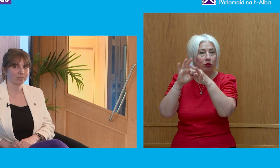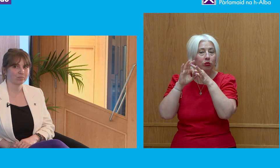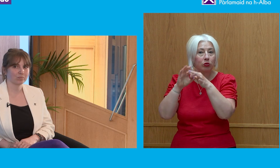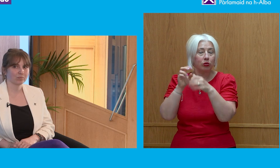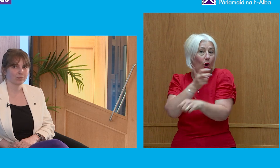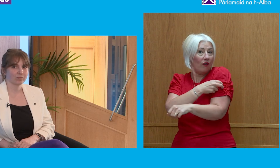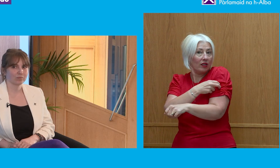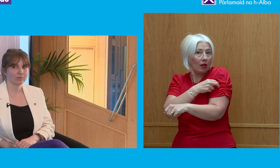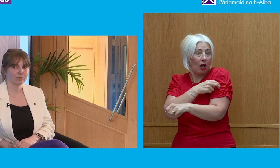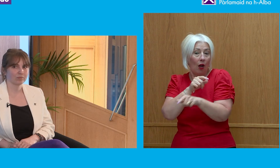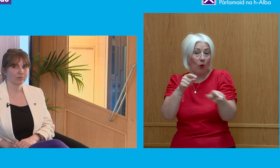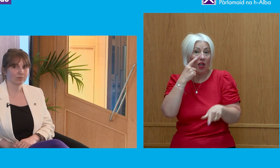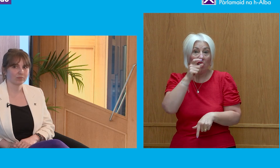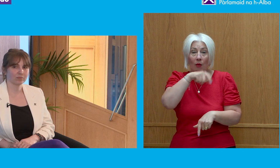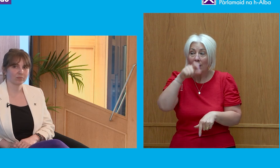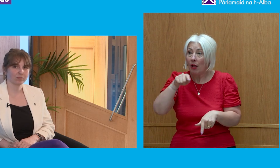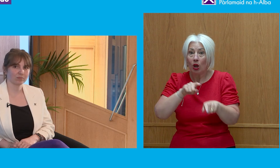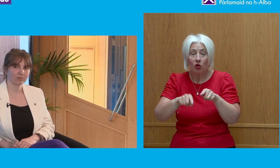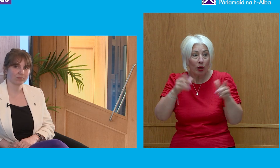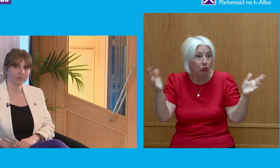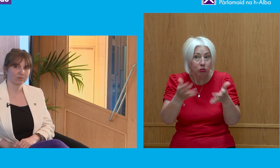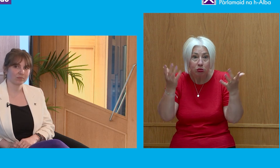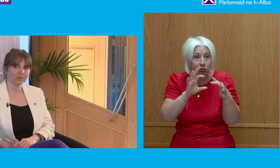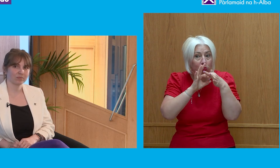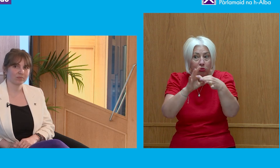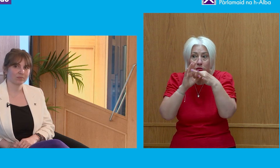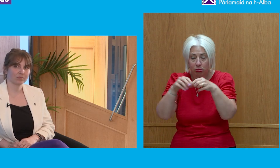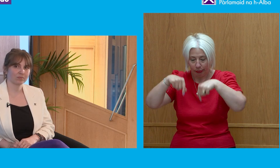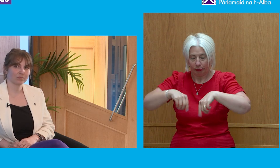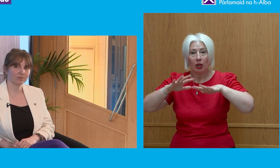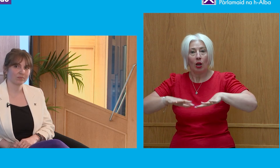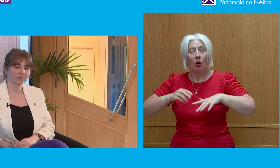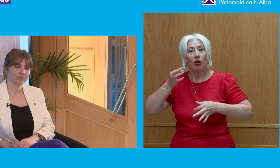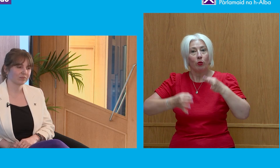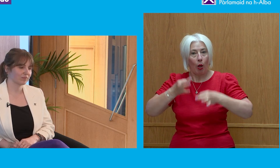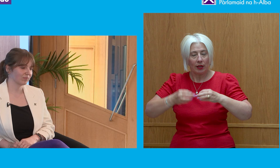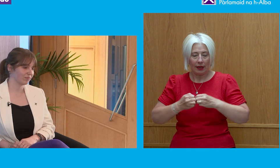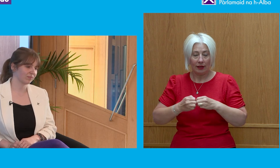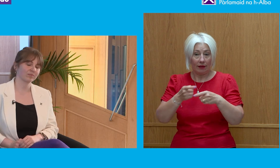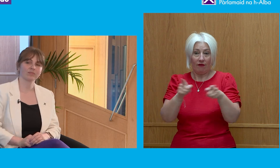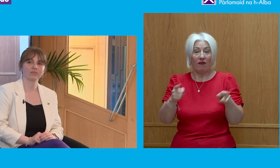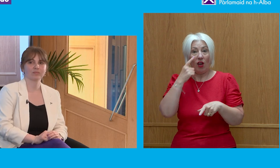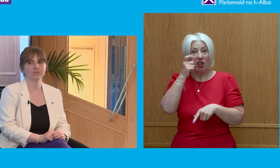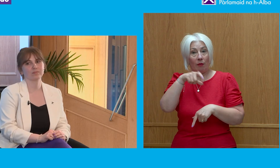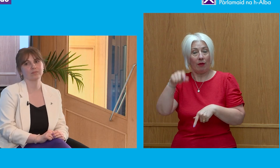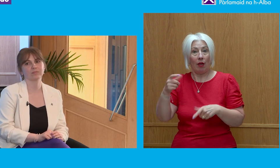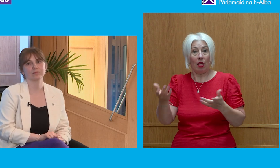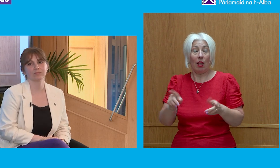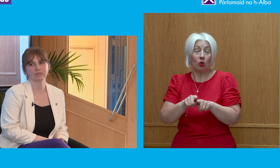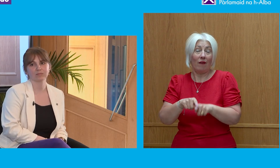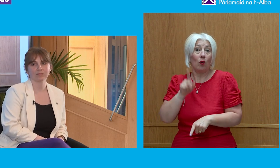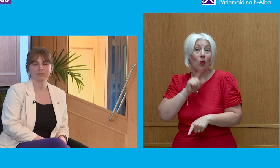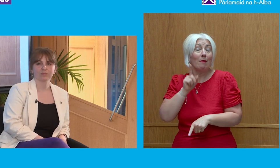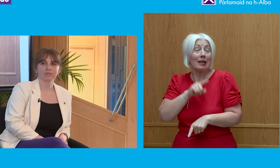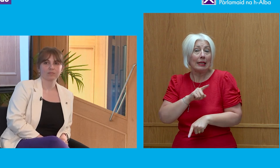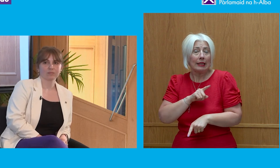people to engage in and to enter British politics. And one of the great challenges that young people have, as women have,